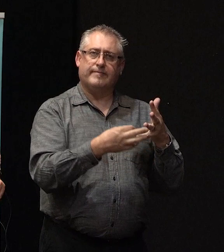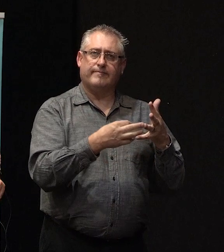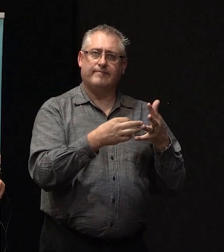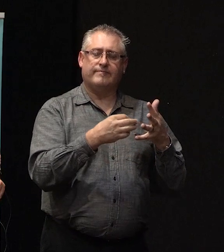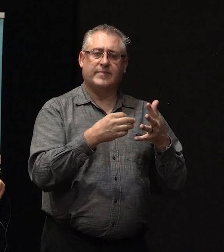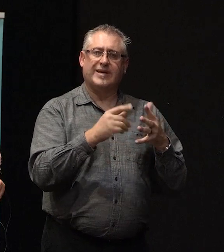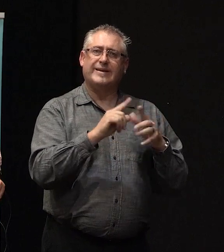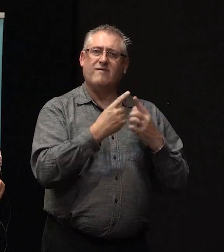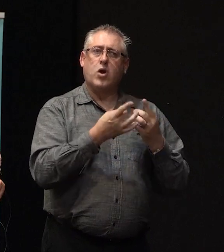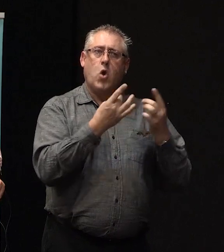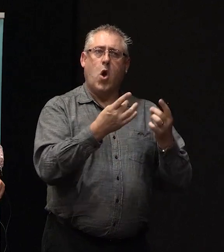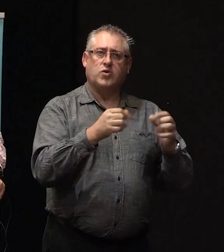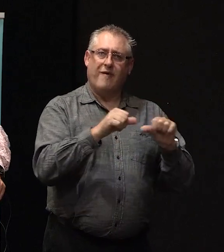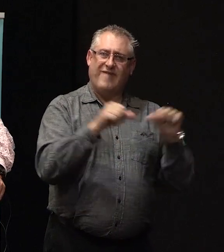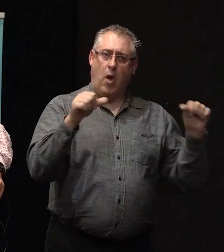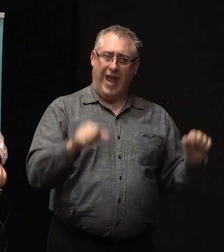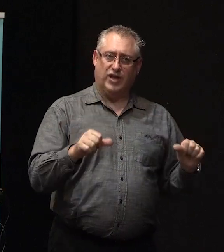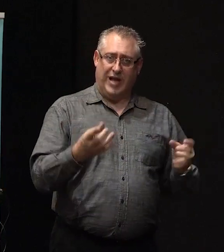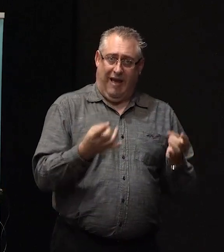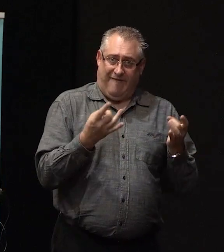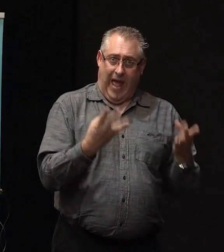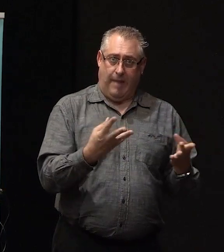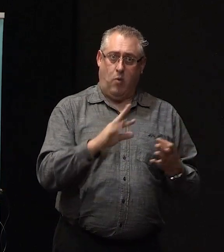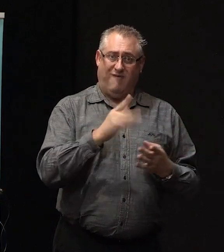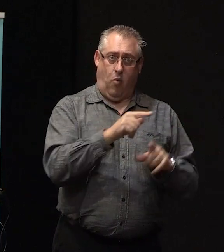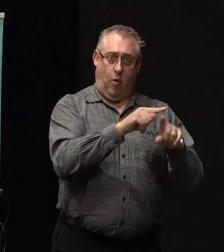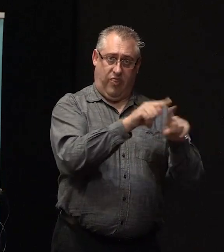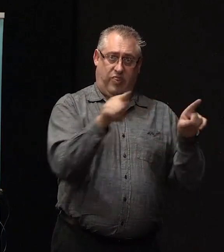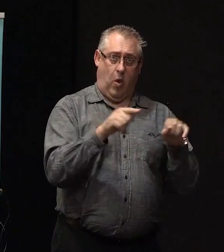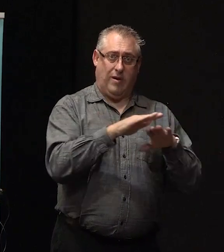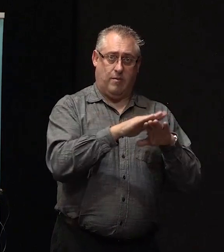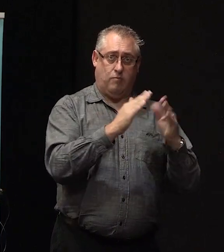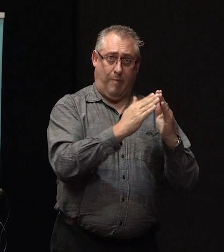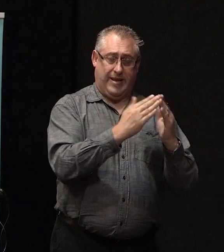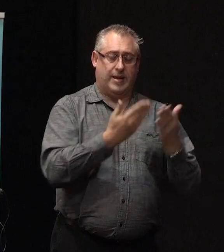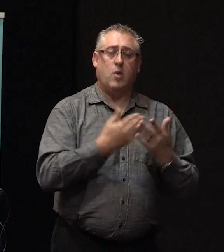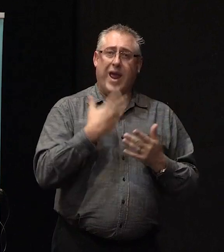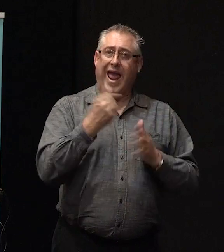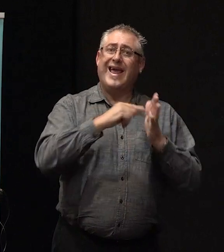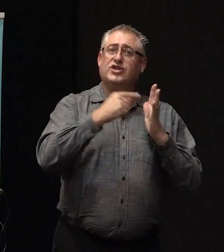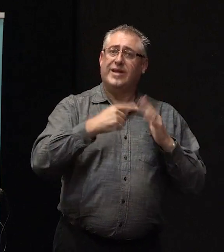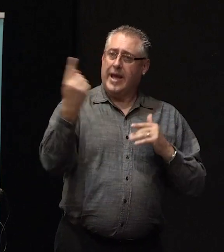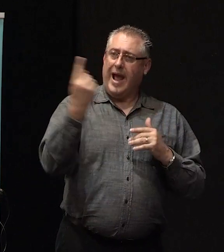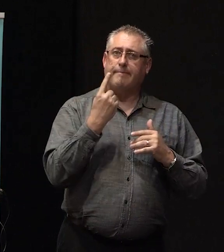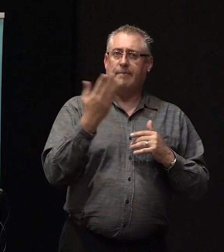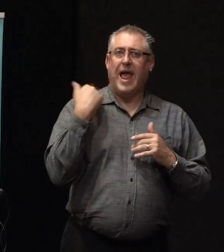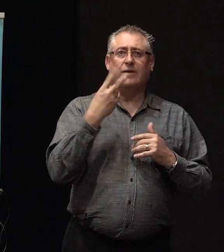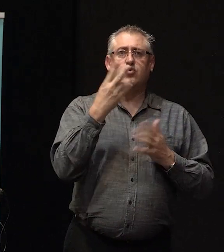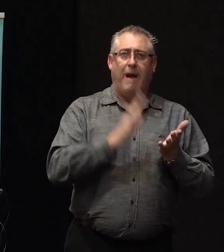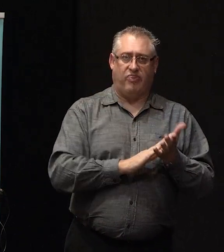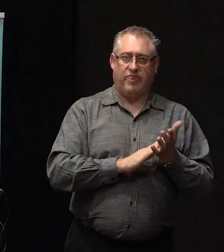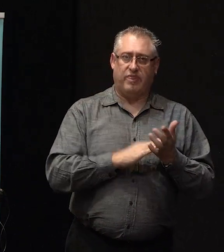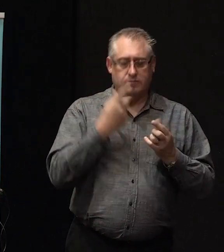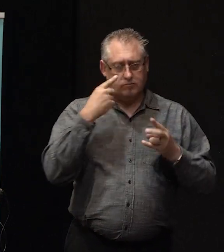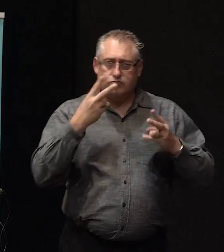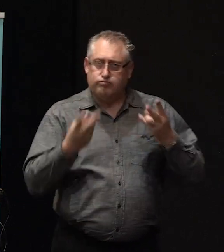foundations that were going to be available to these properties. Now we've had an engineer out to our place within the last couple of months and had